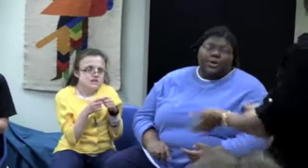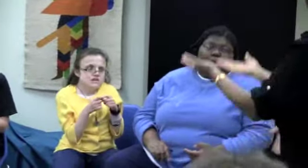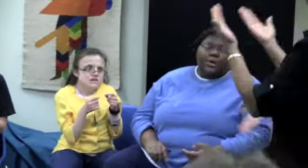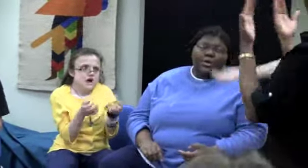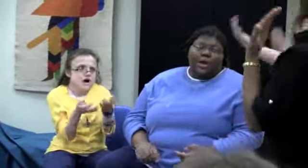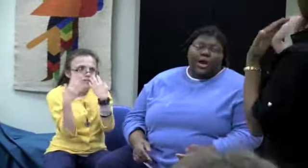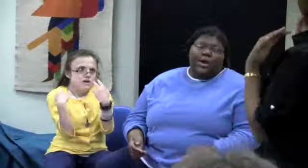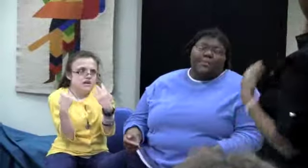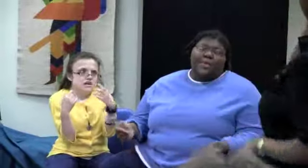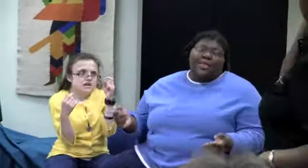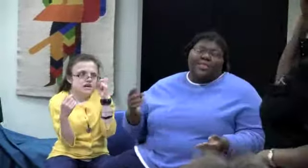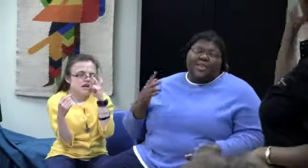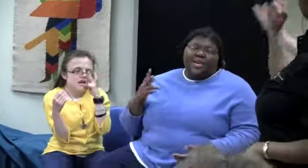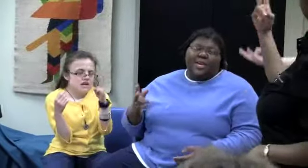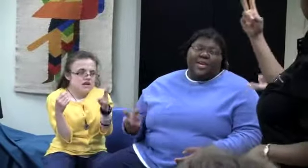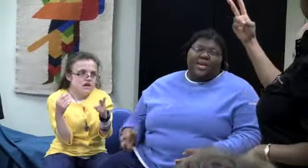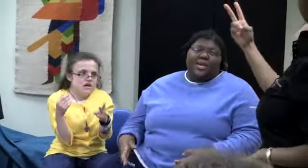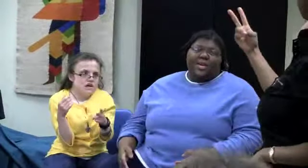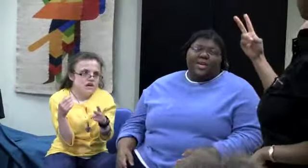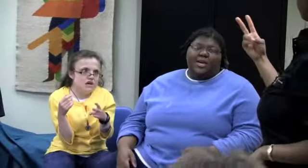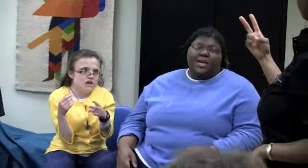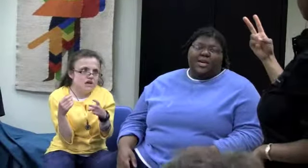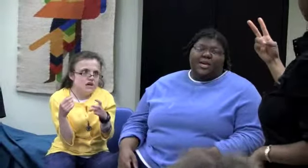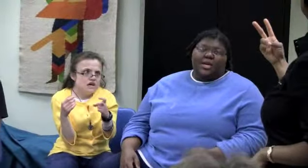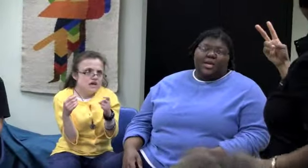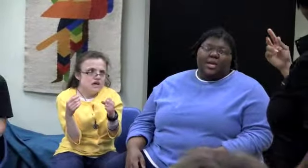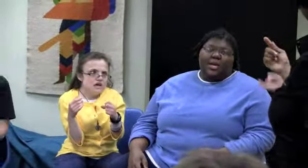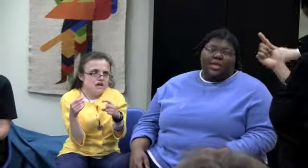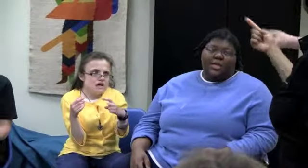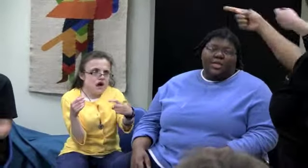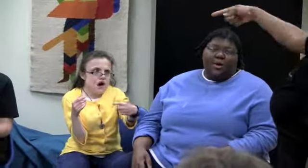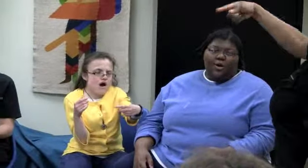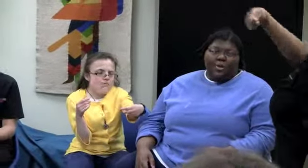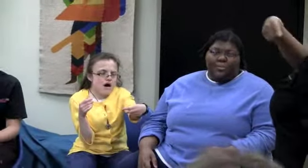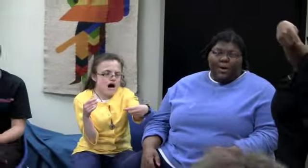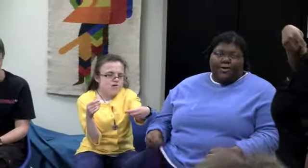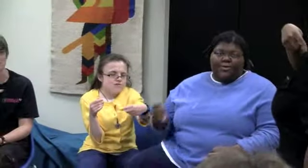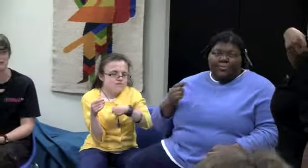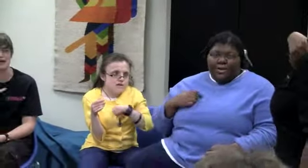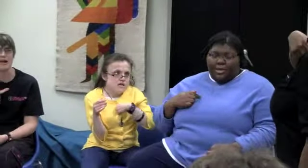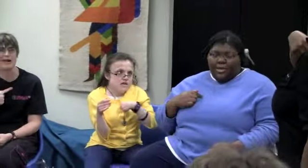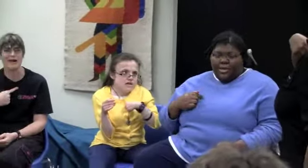come and see, it's all about me.